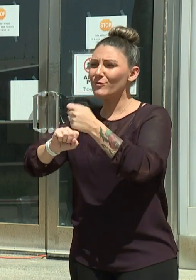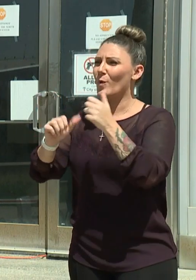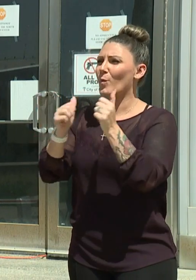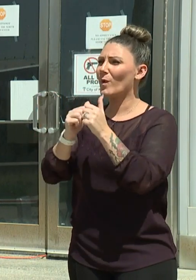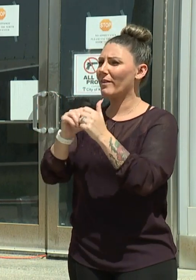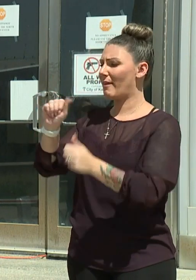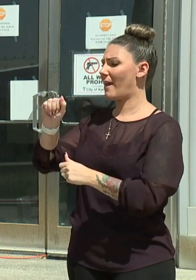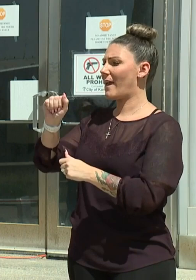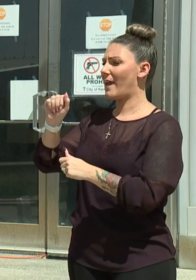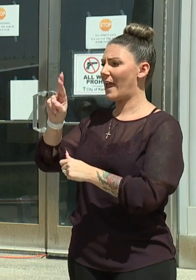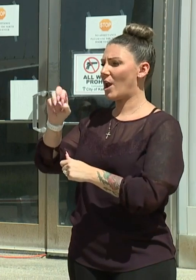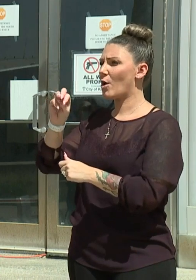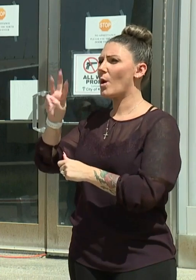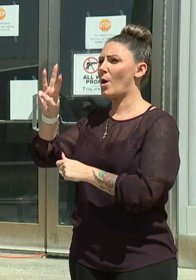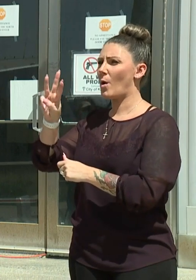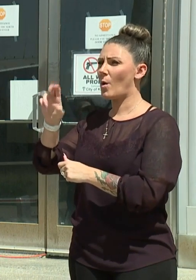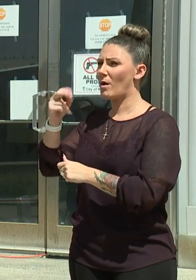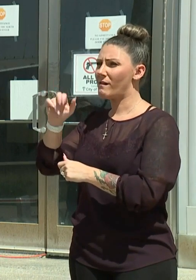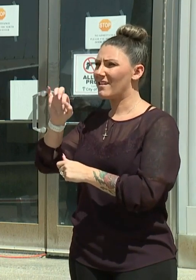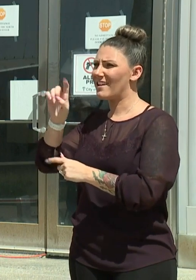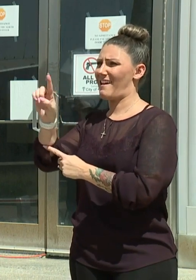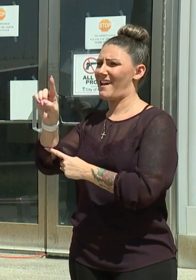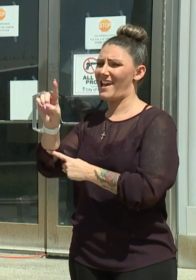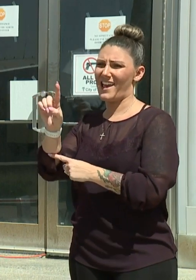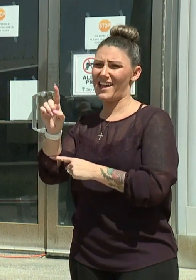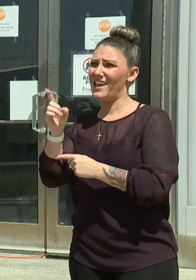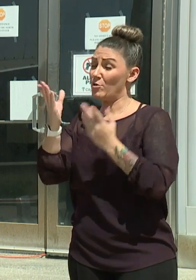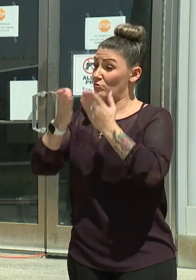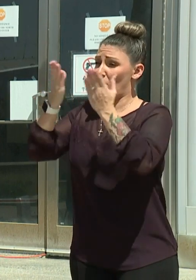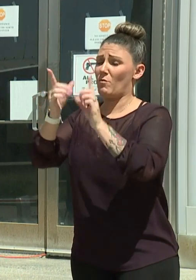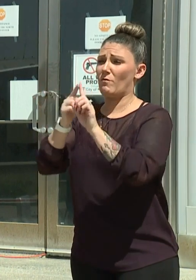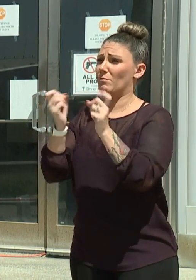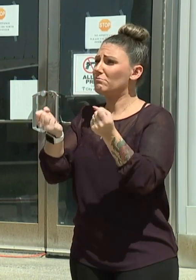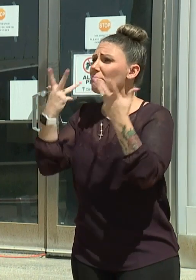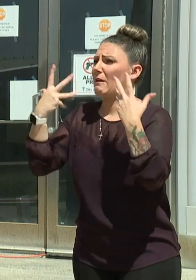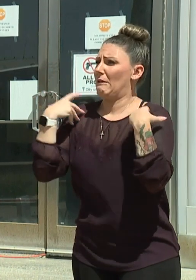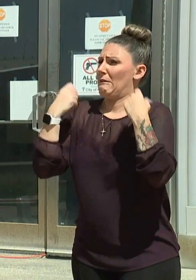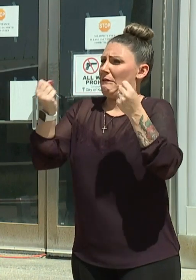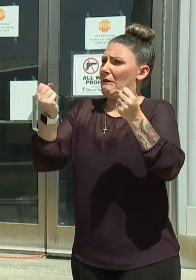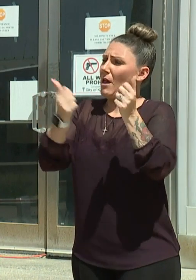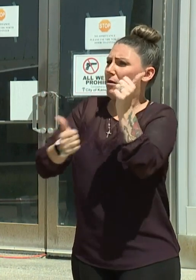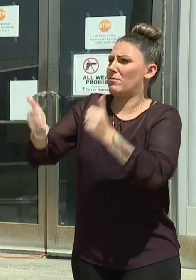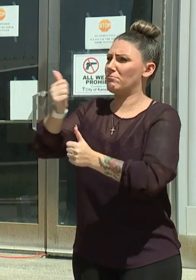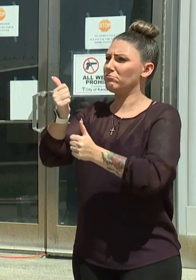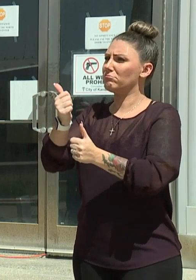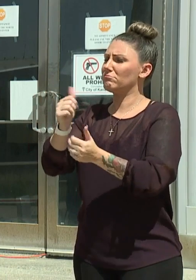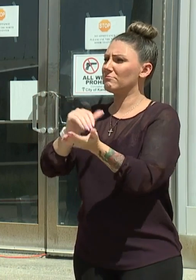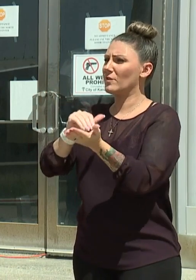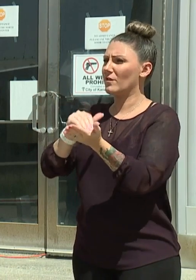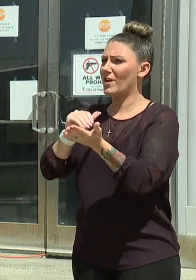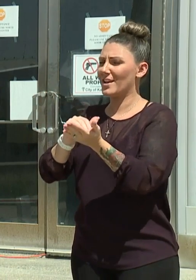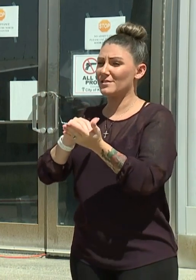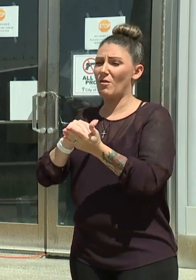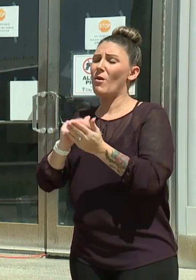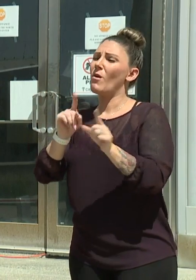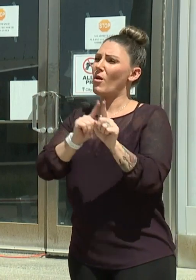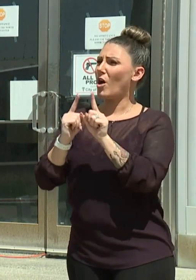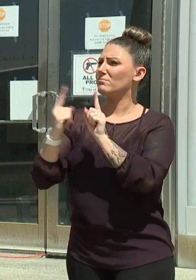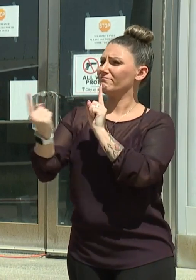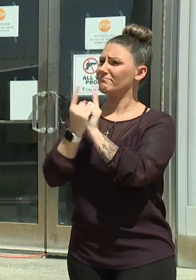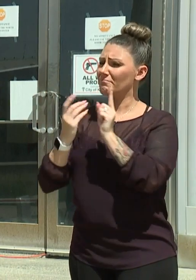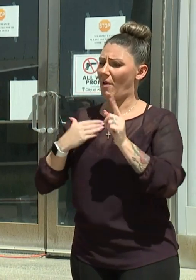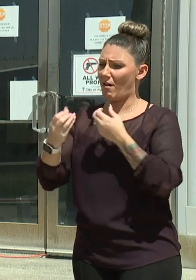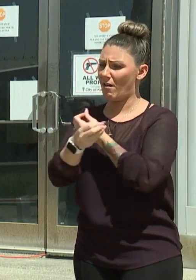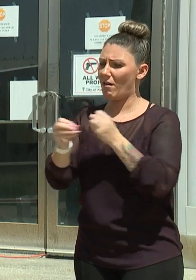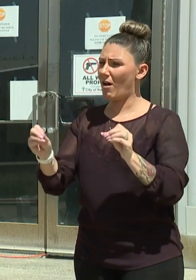This is something that has been vetted through a number of different health officials. Those were the recommendations that came to my office as well. A few things that are